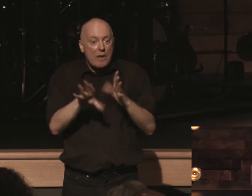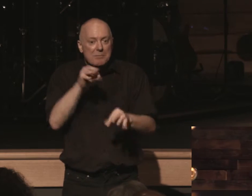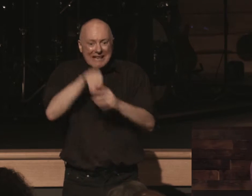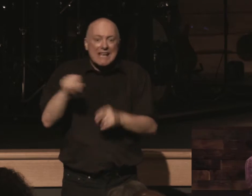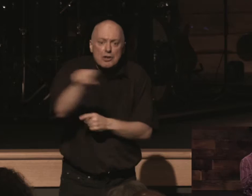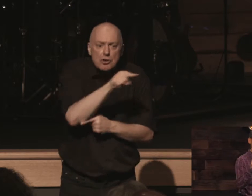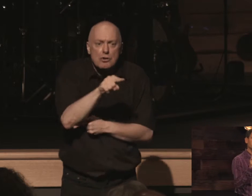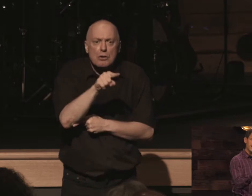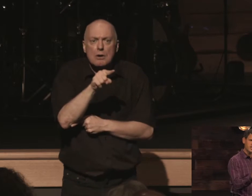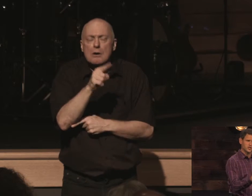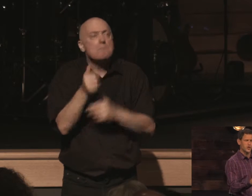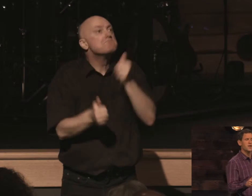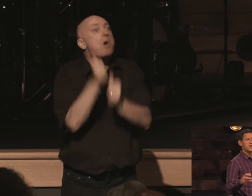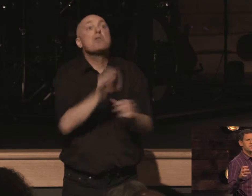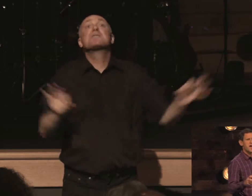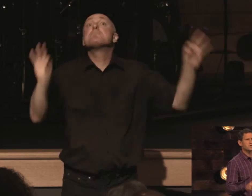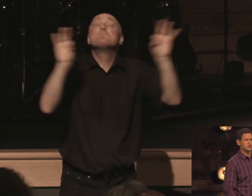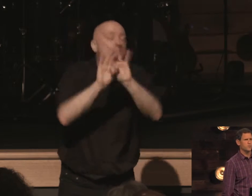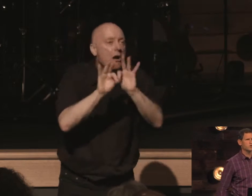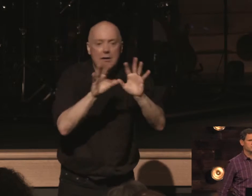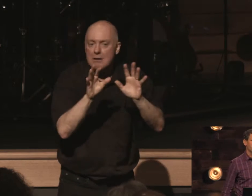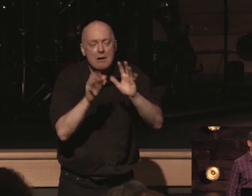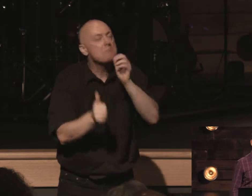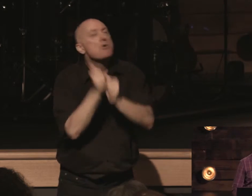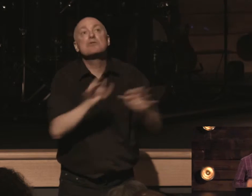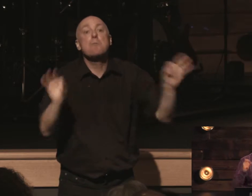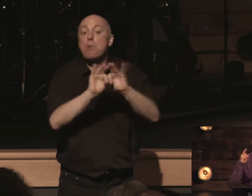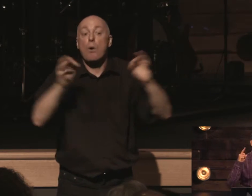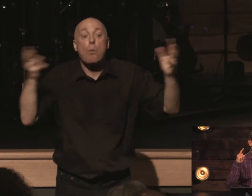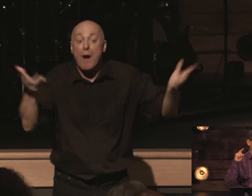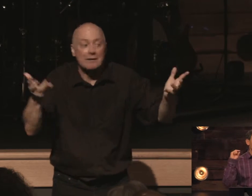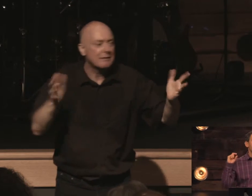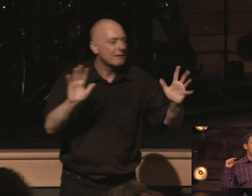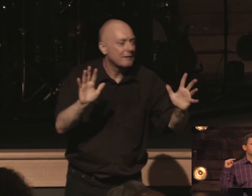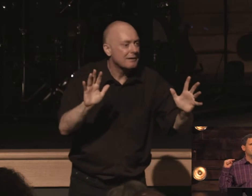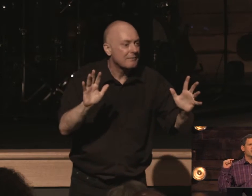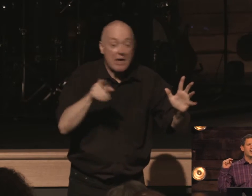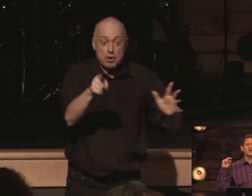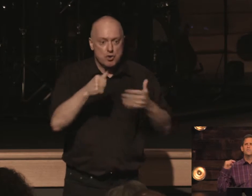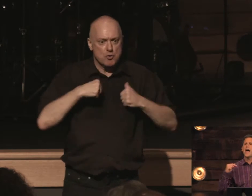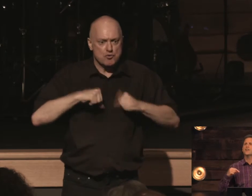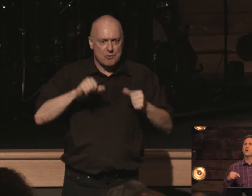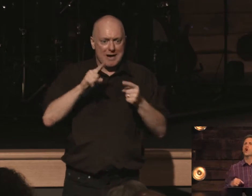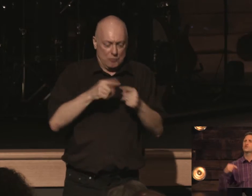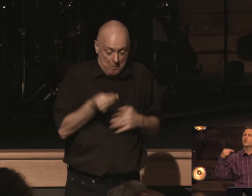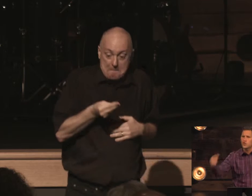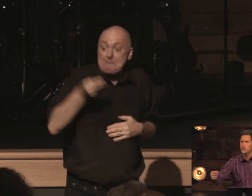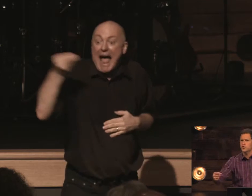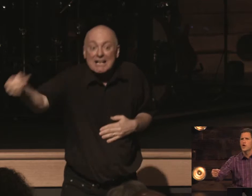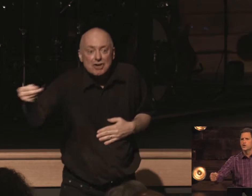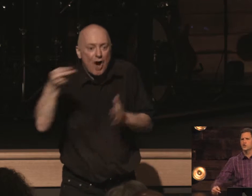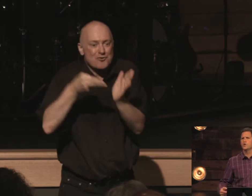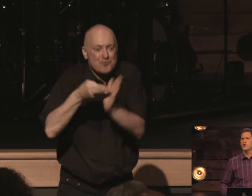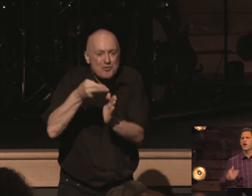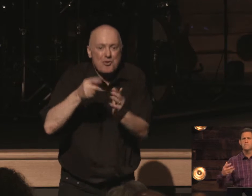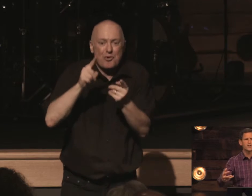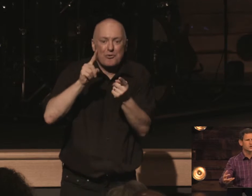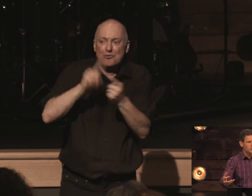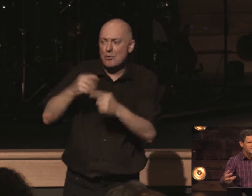which is most essential and that which is most important especially as you try to pass on truth to your young mentor read